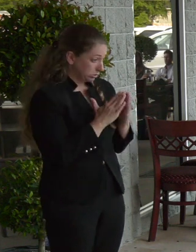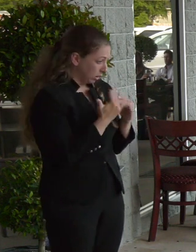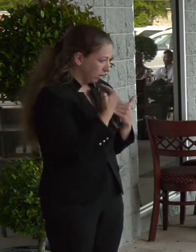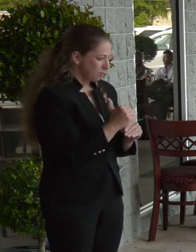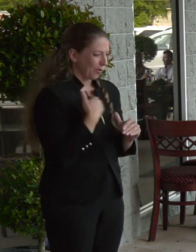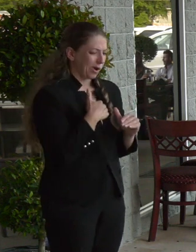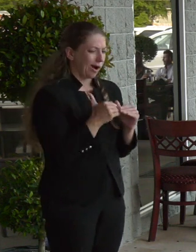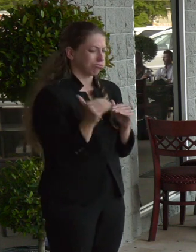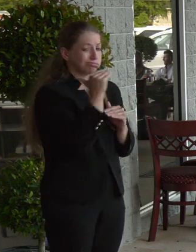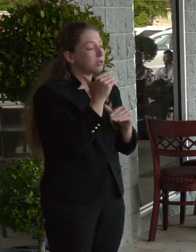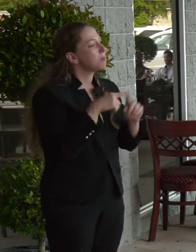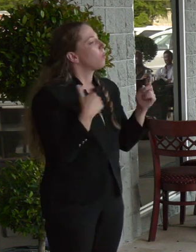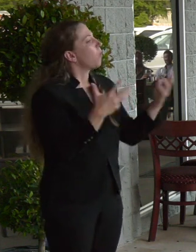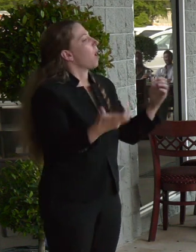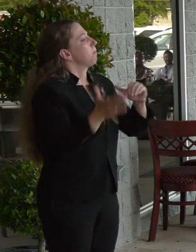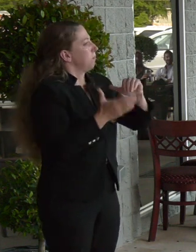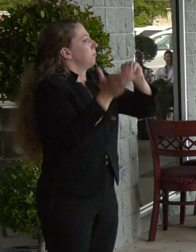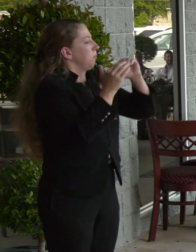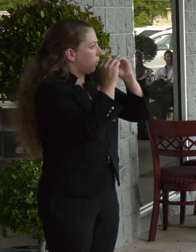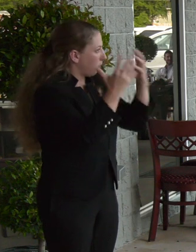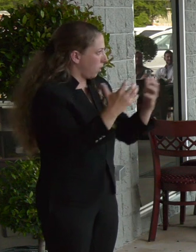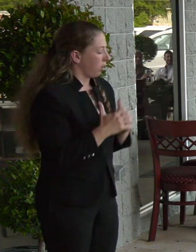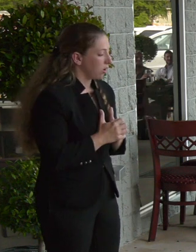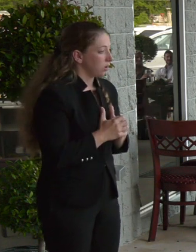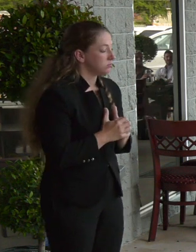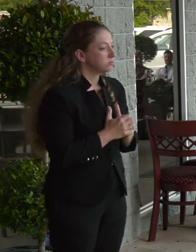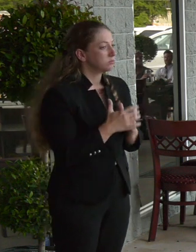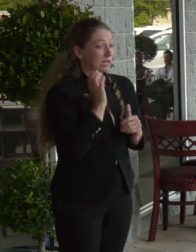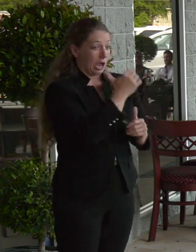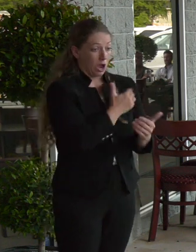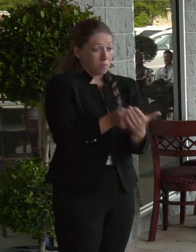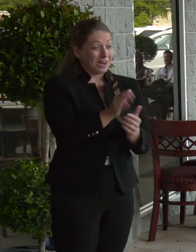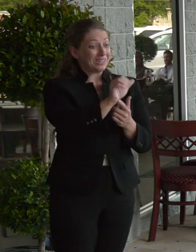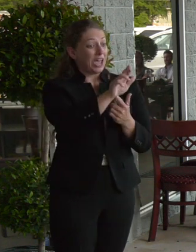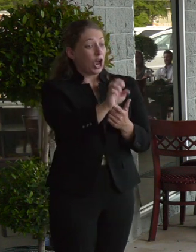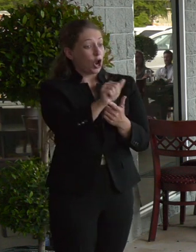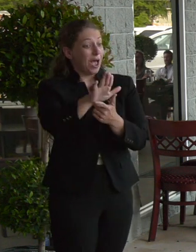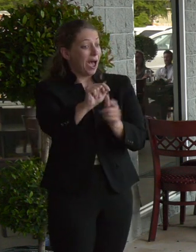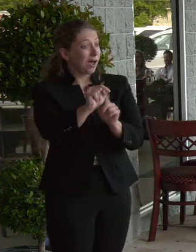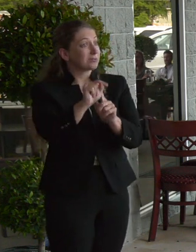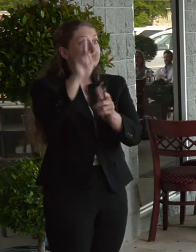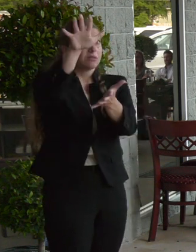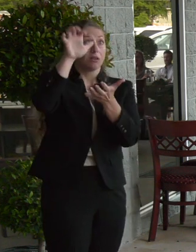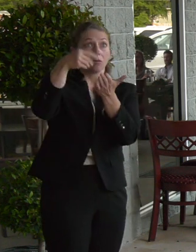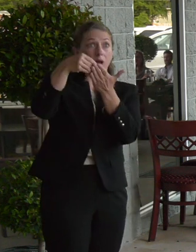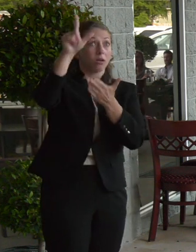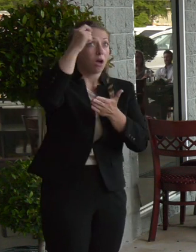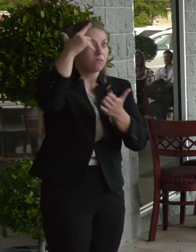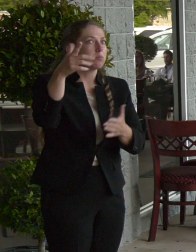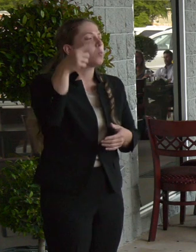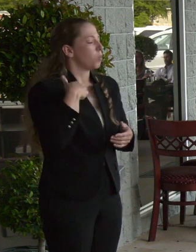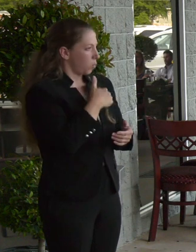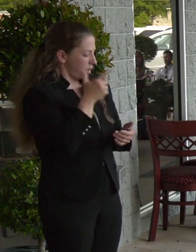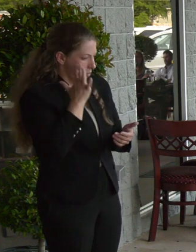Part of the Federal CARES Act dollars we've received will go towards setting up additional testing locations throughout Jacksonville for a six-month period. And we're continuing